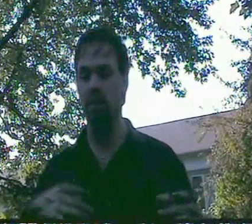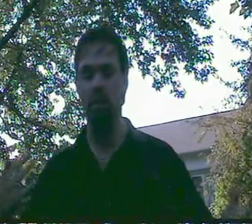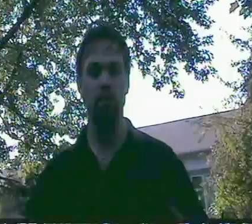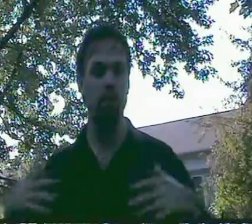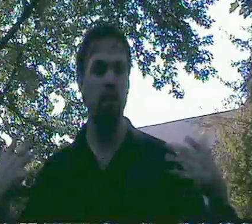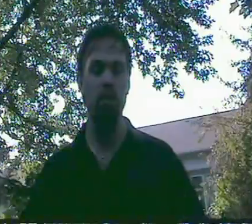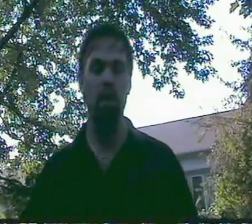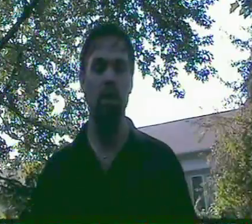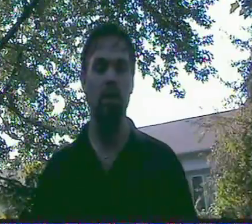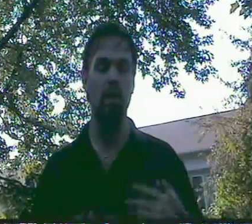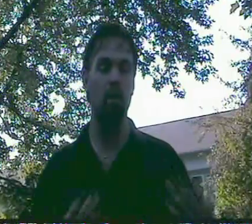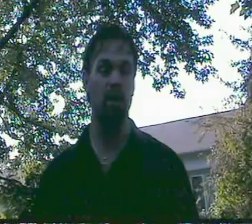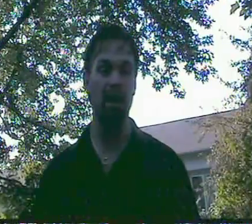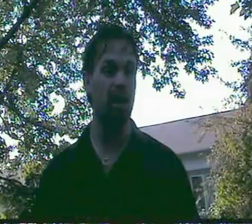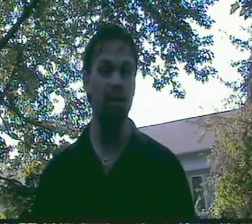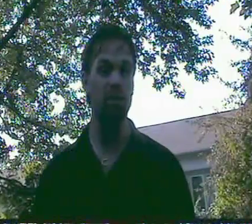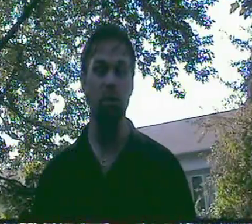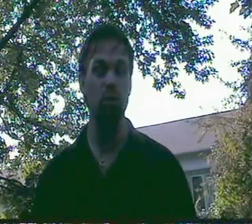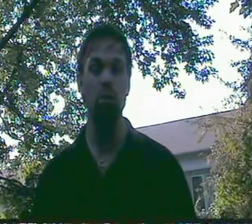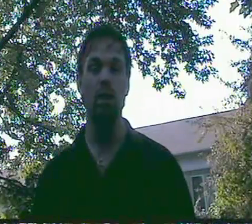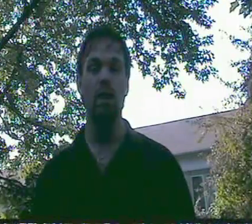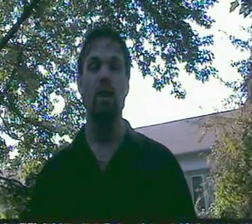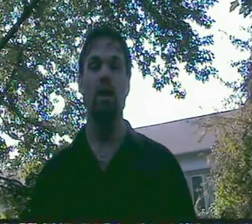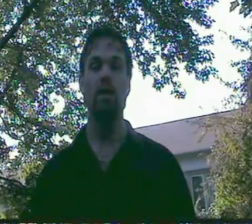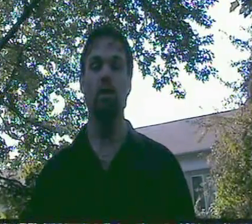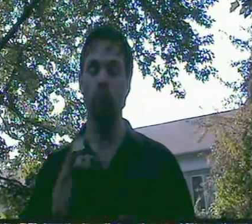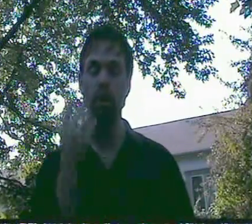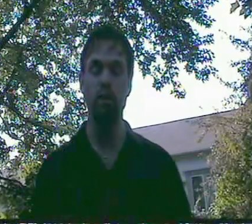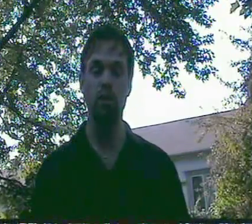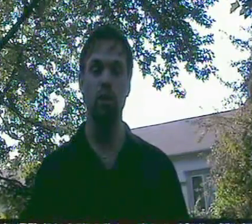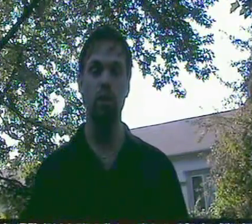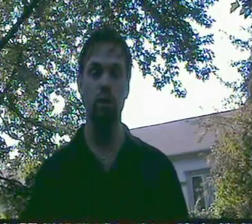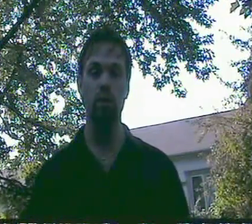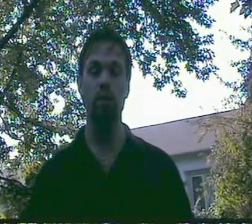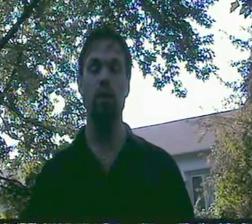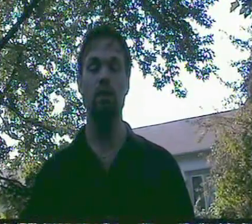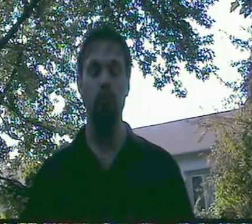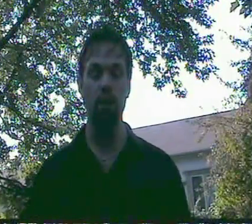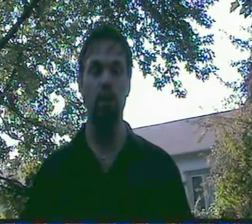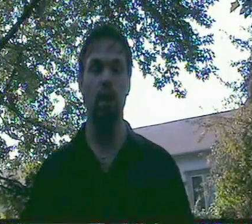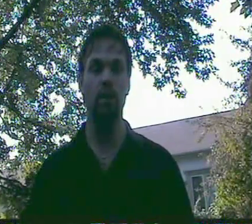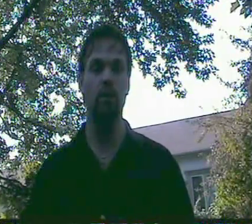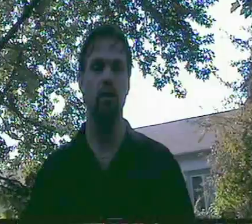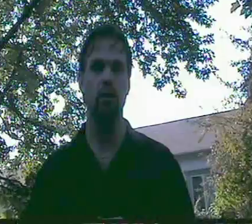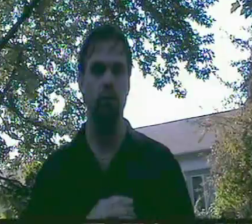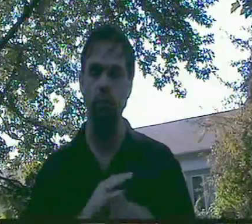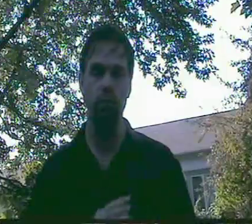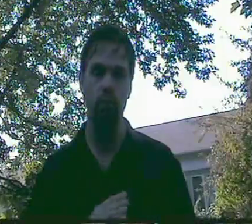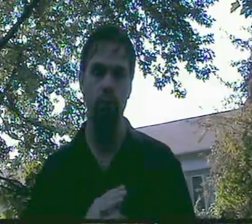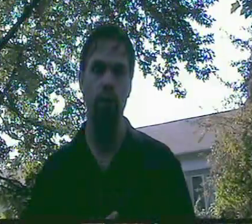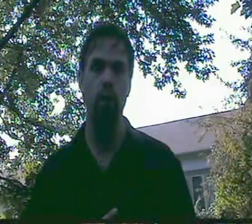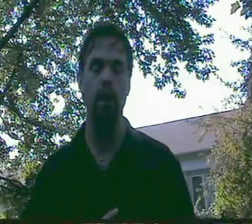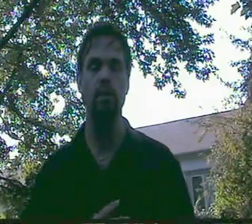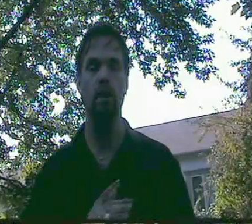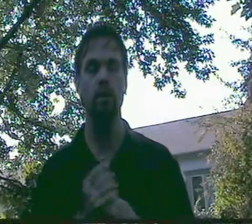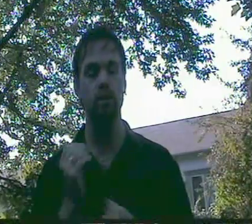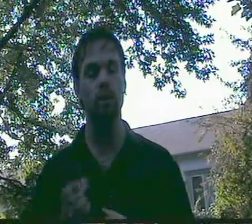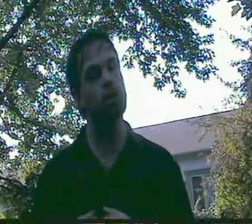not salesy. It's not marketing. It's not marketing anything to you. You're really just going to learn. You're going to expand your context for those who are very well-educated to still learn